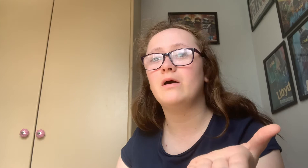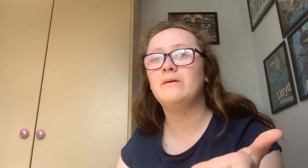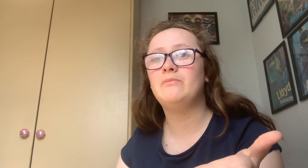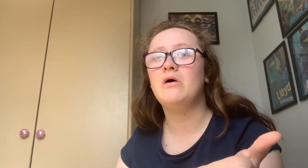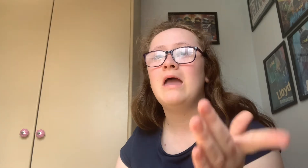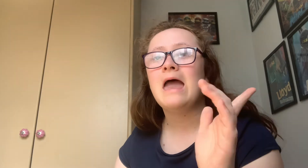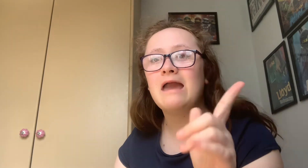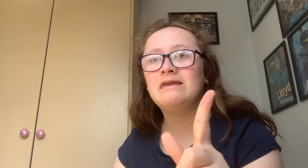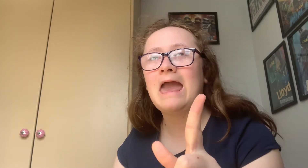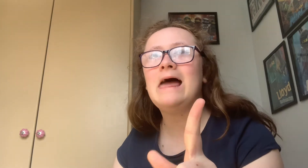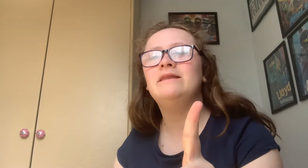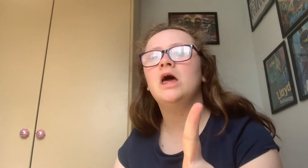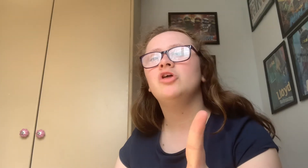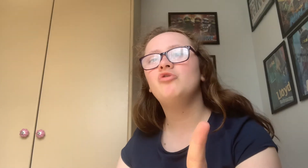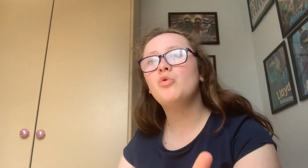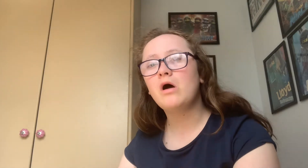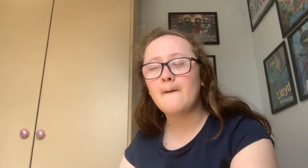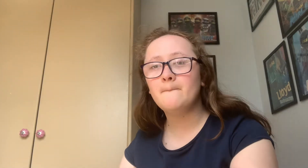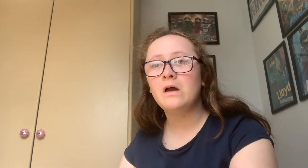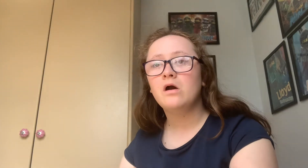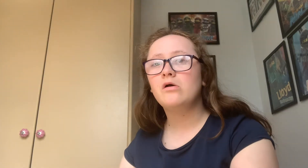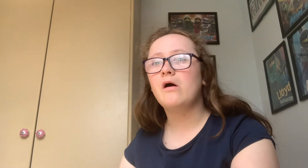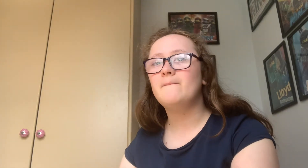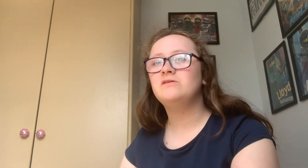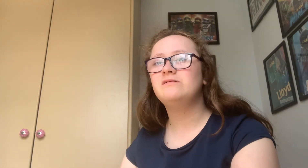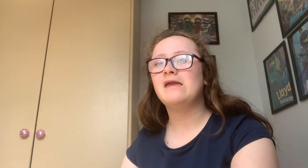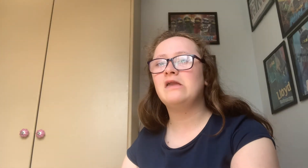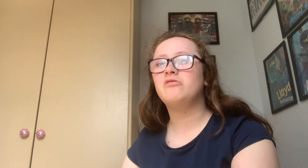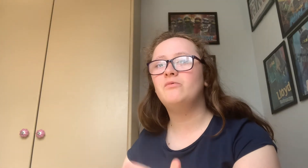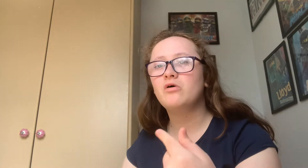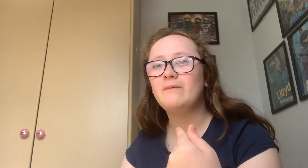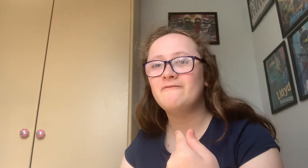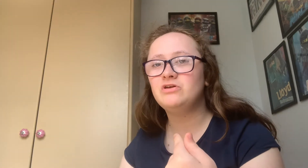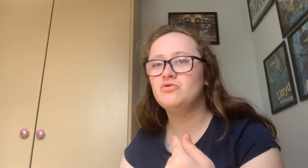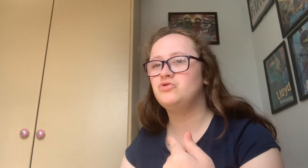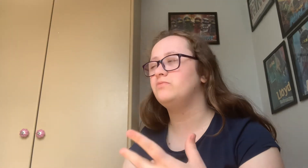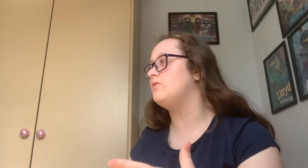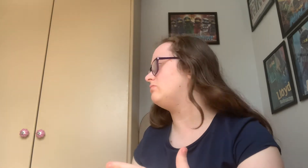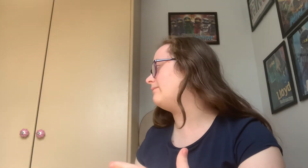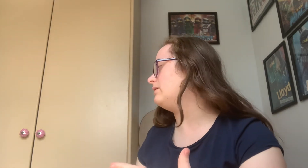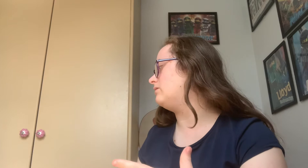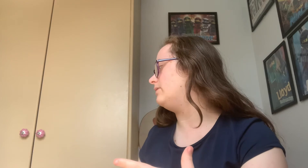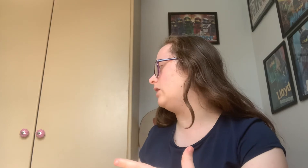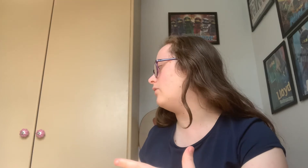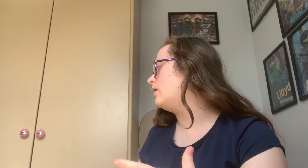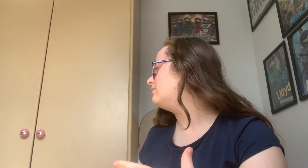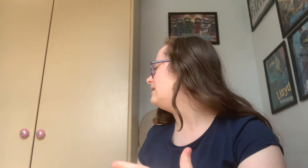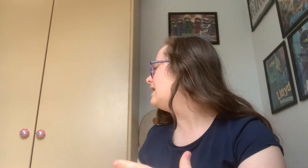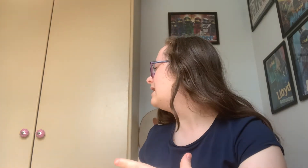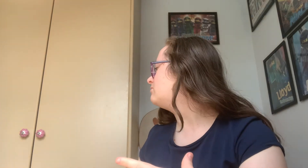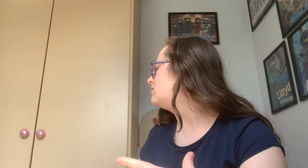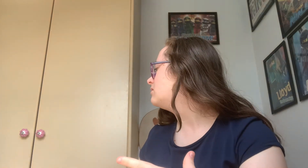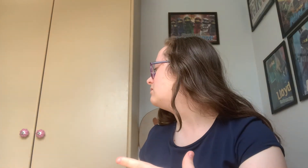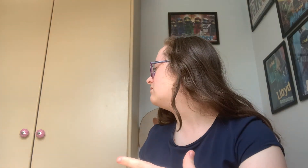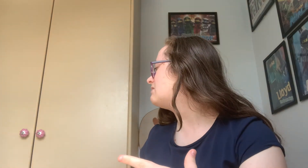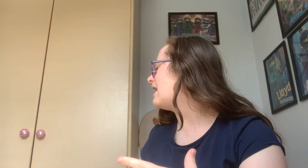a people again Don't come come saying to block my video just because I made this video. Please see sir